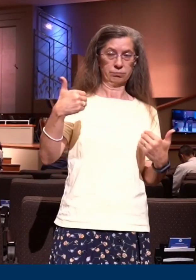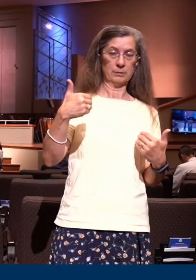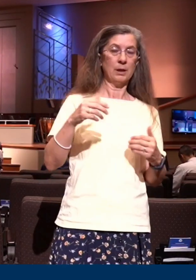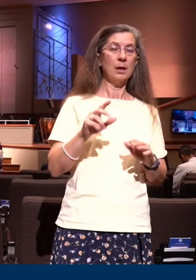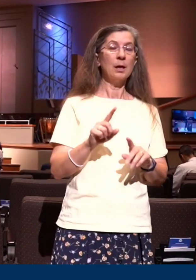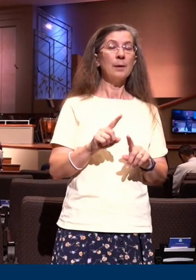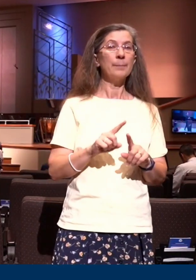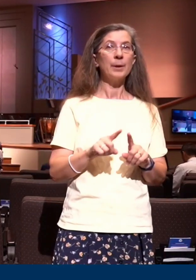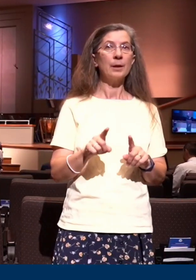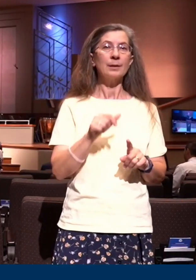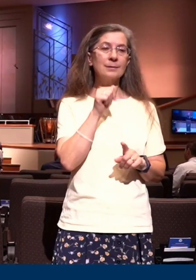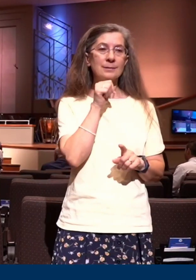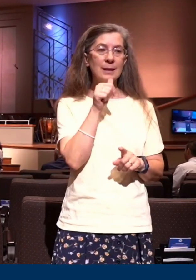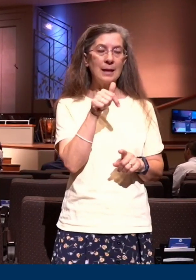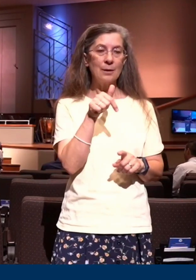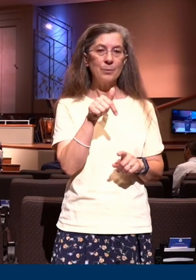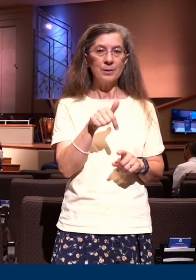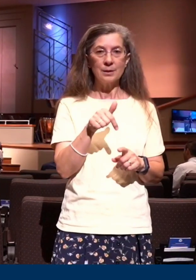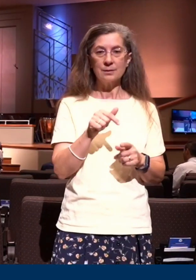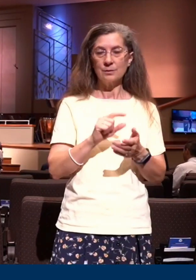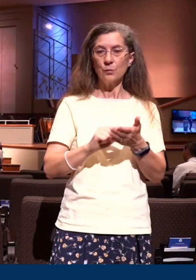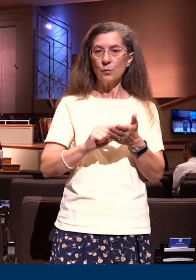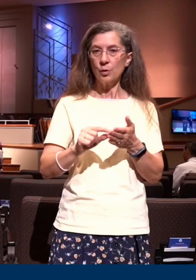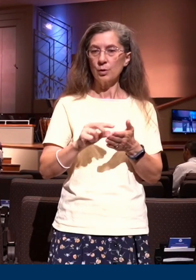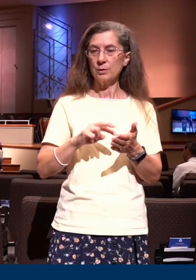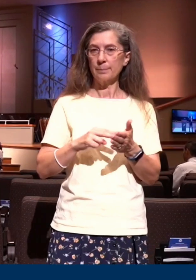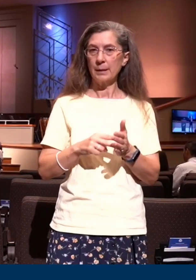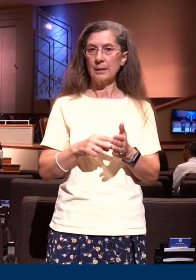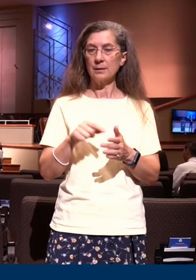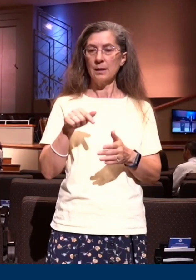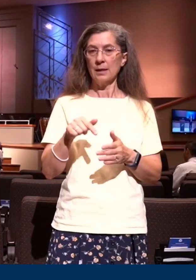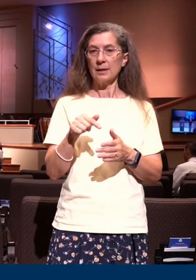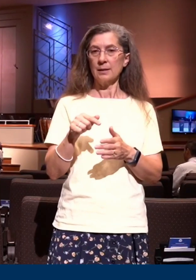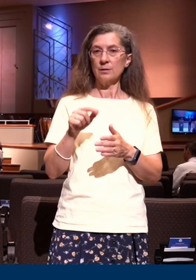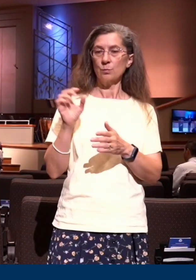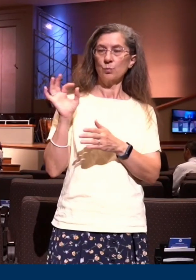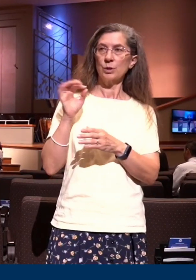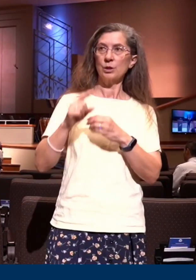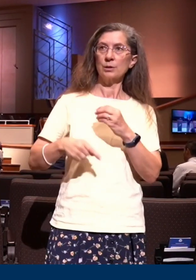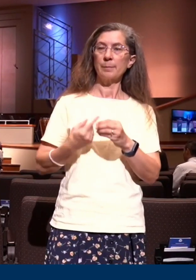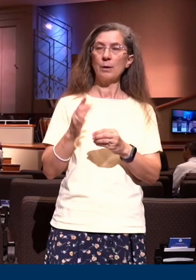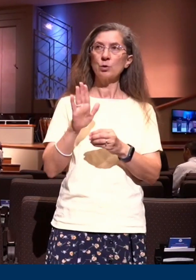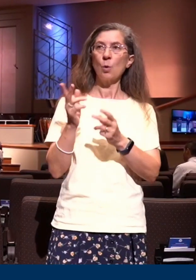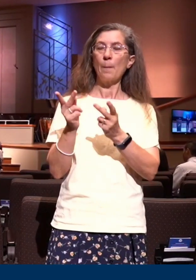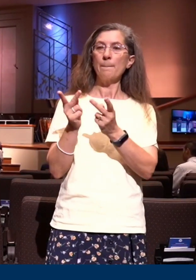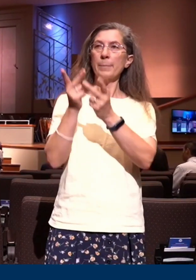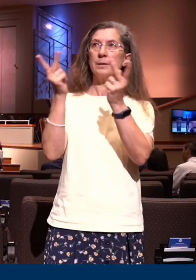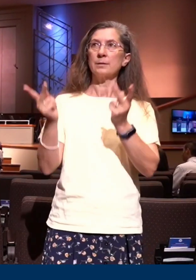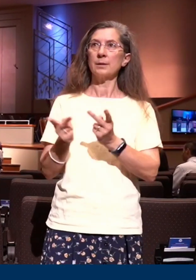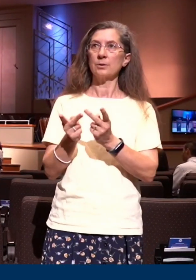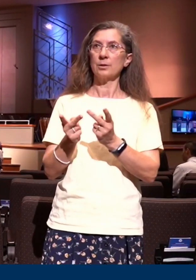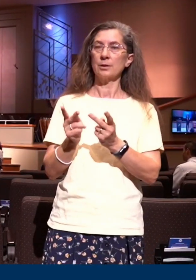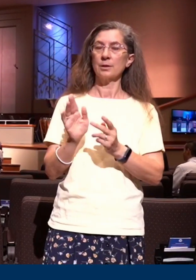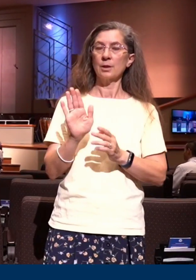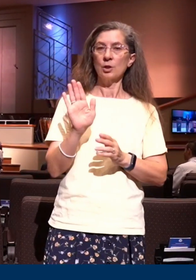again, that's not what tonight's message is about. Tonight's message is about your position. Your position as a Christian